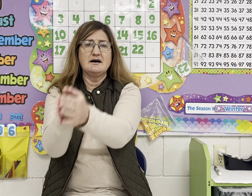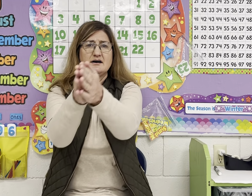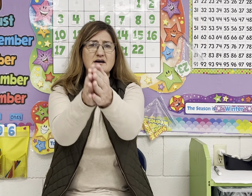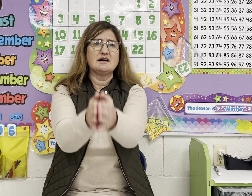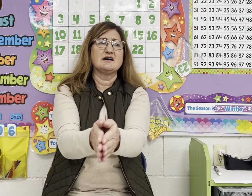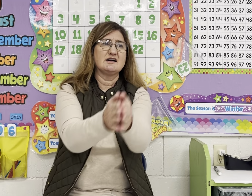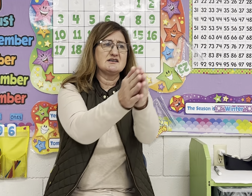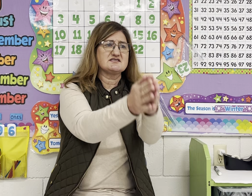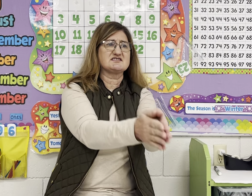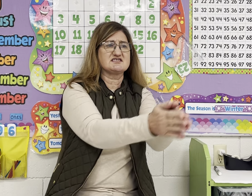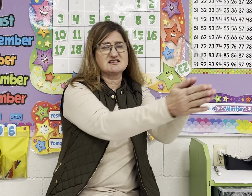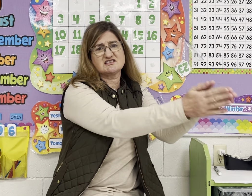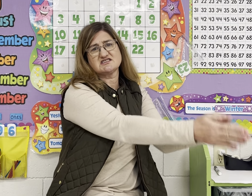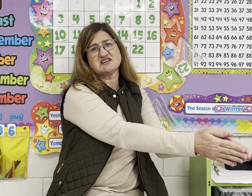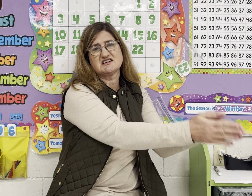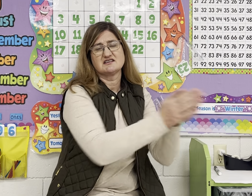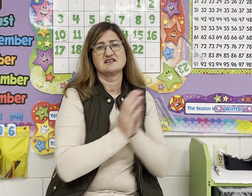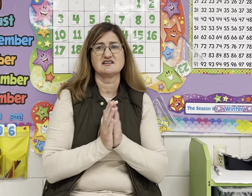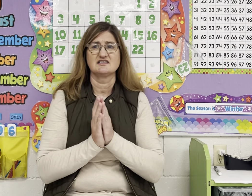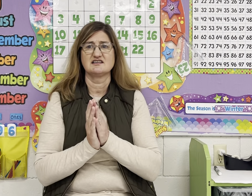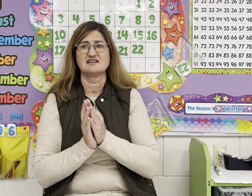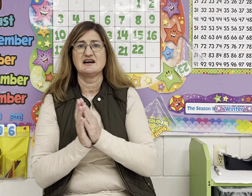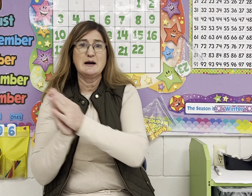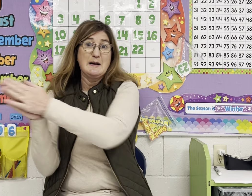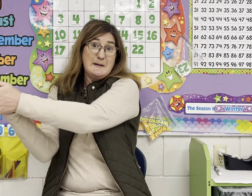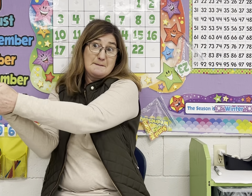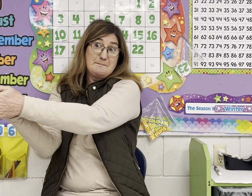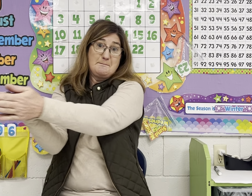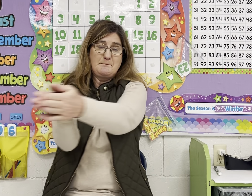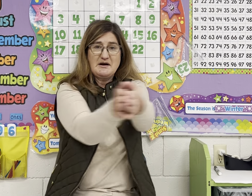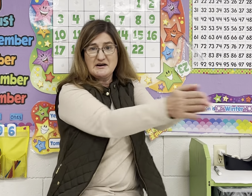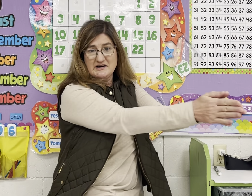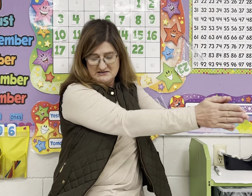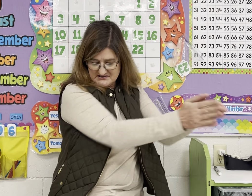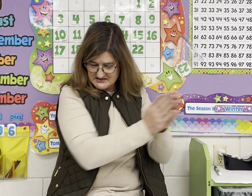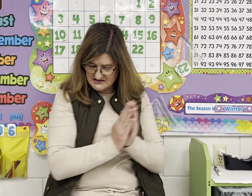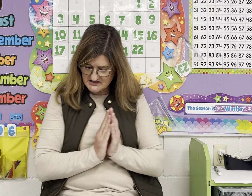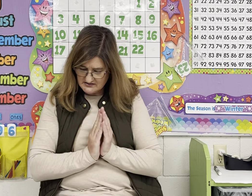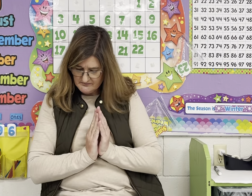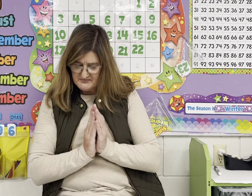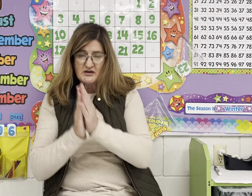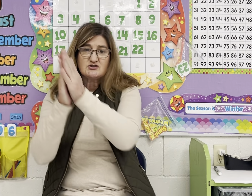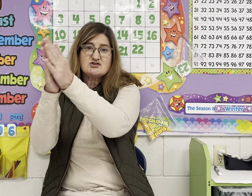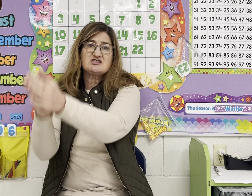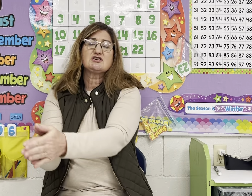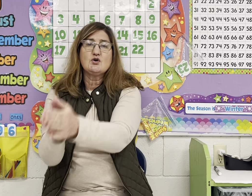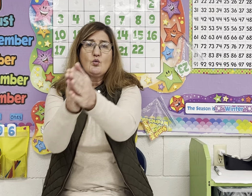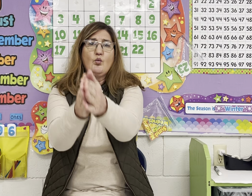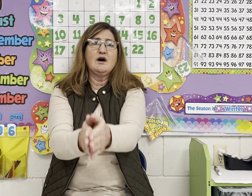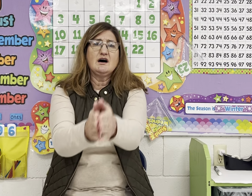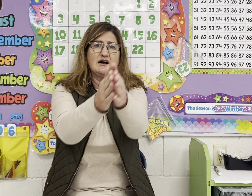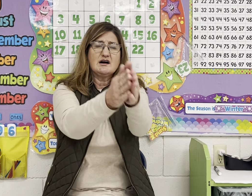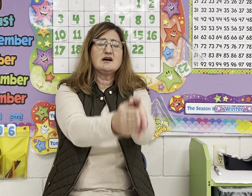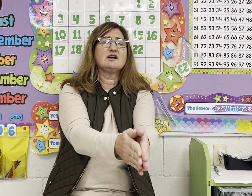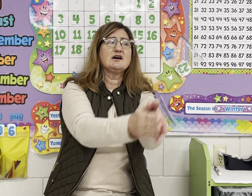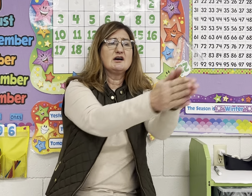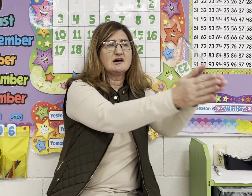Burst, burst, twirl,